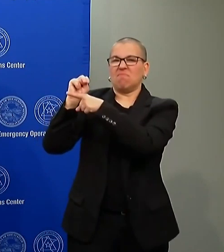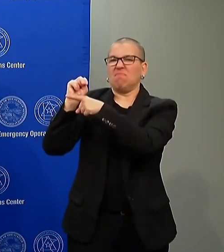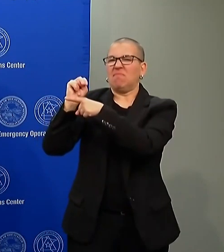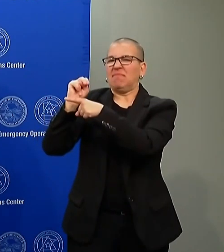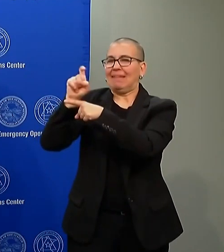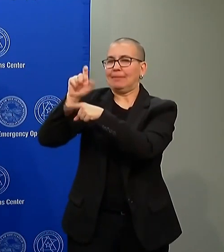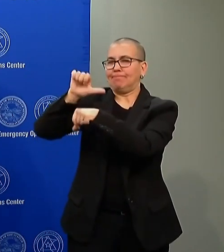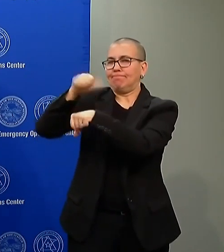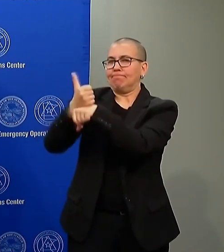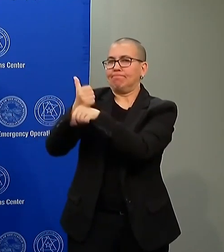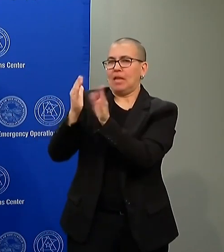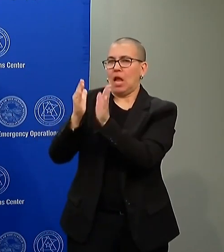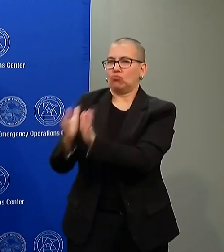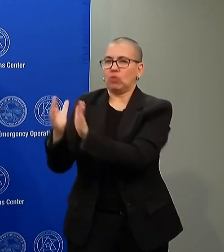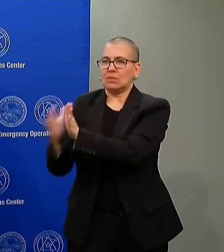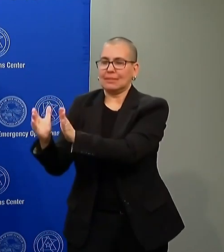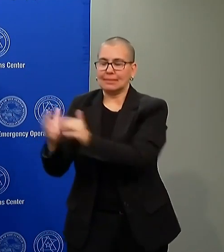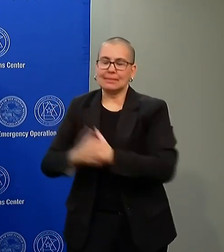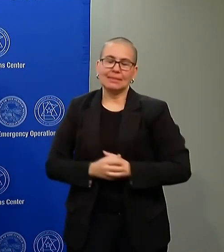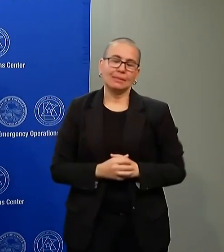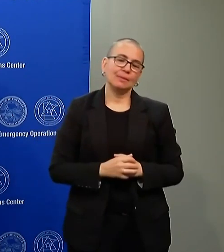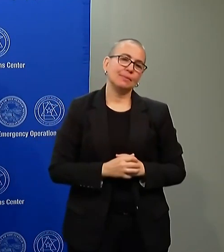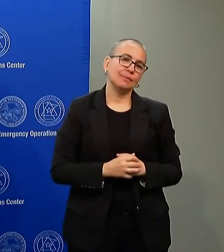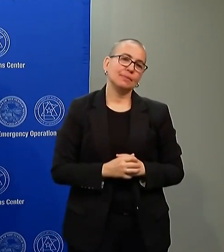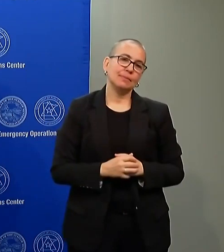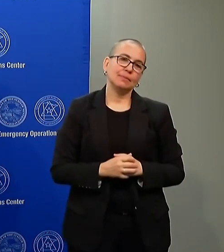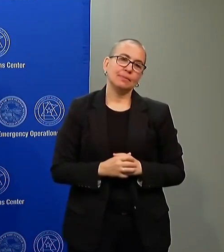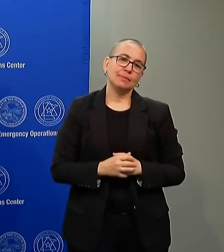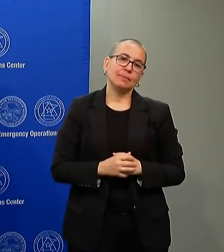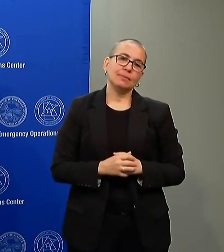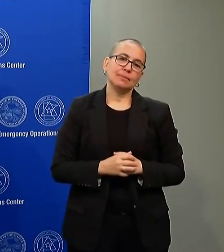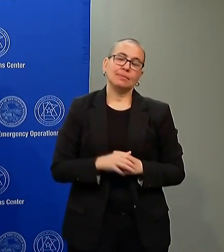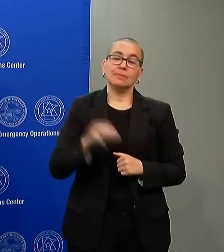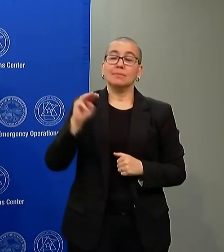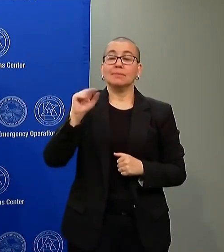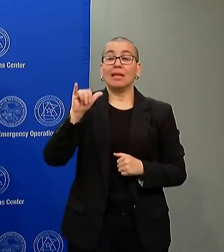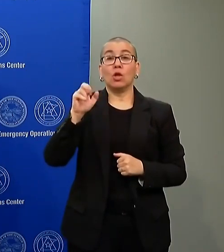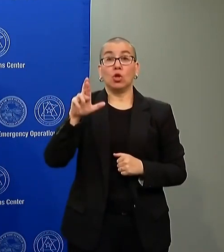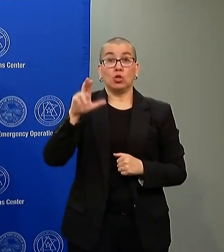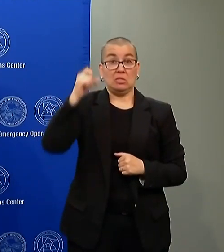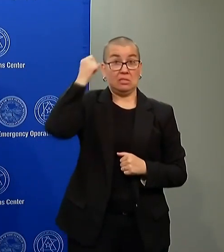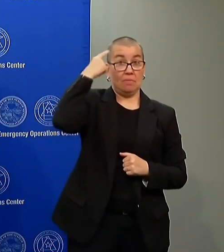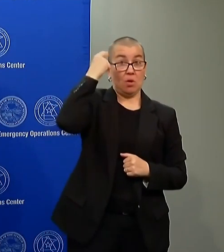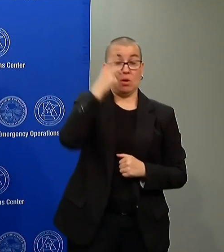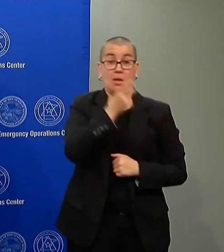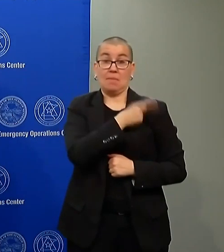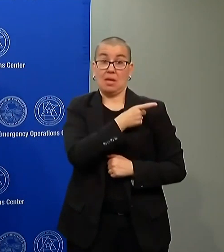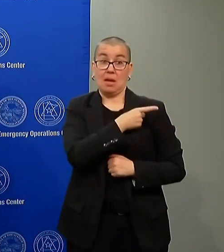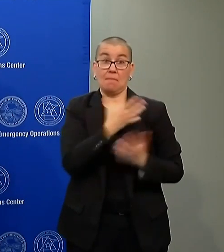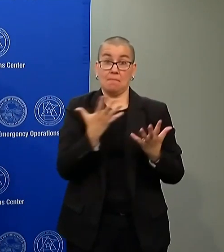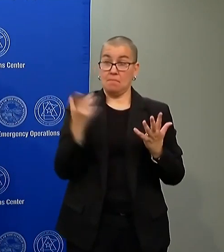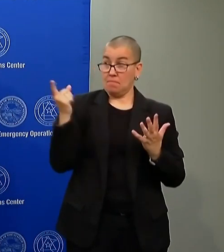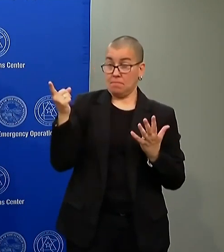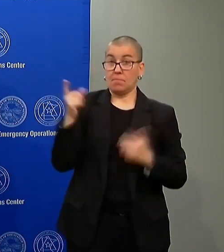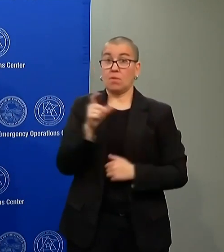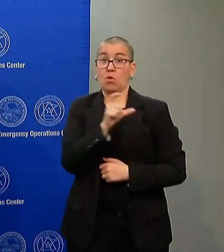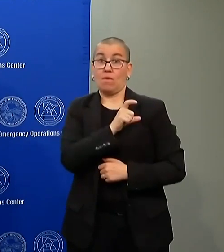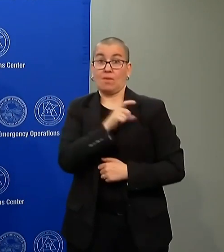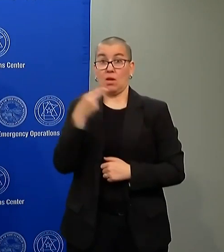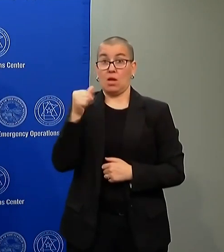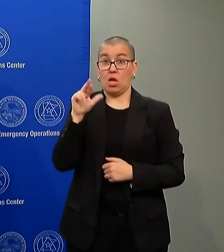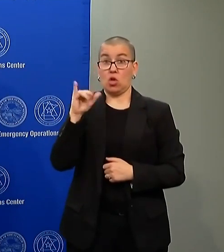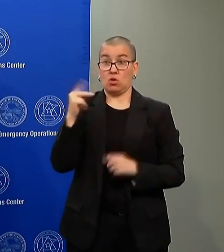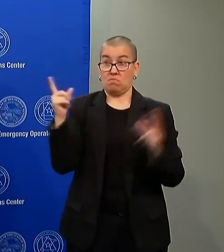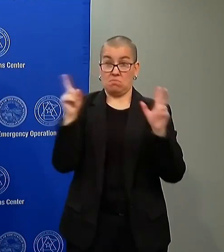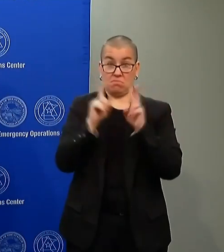So to our our two mayors and to our two law enforcement professionals and to